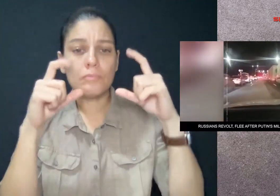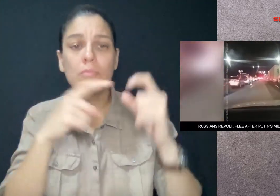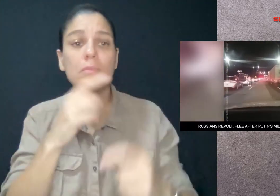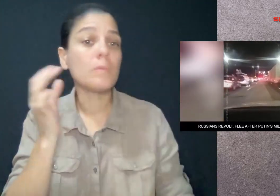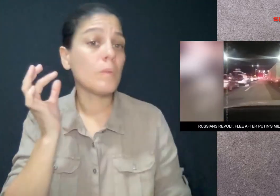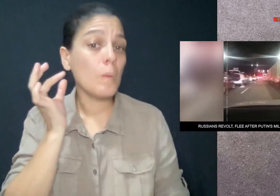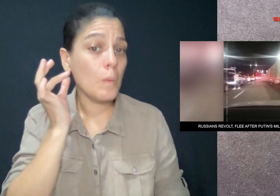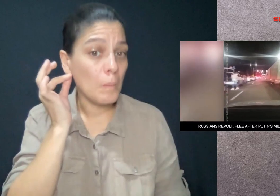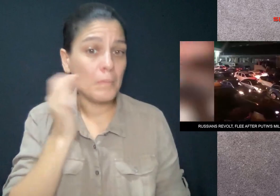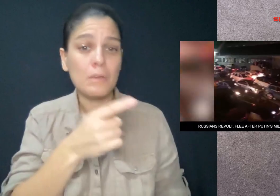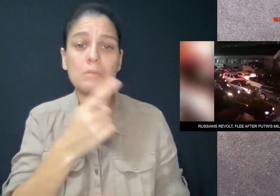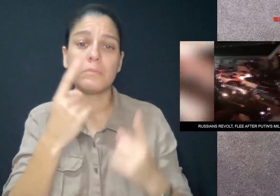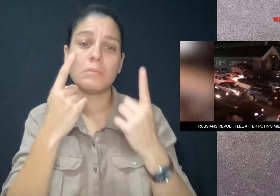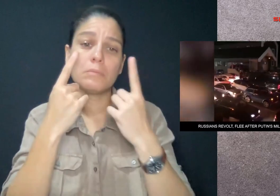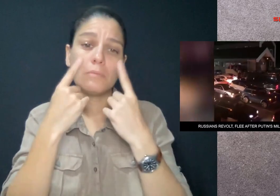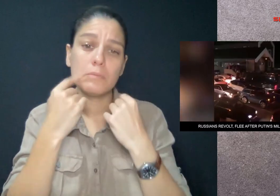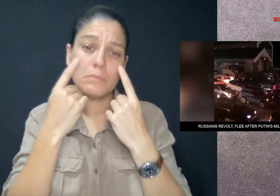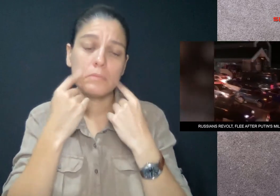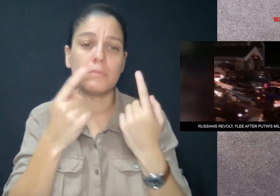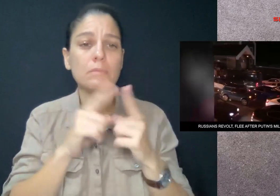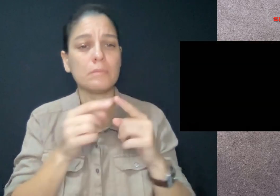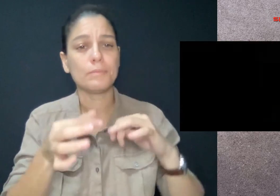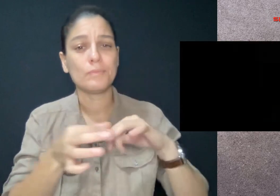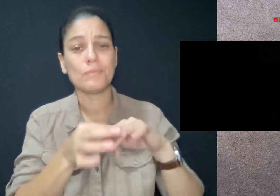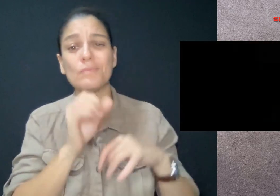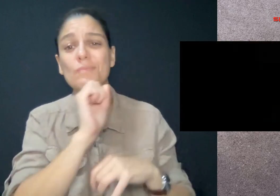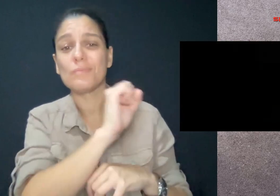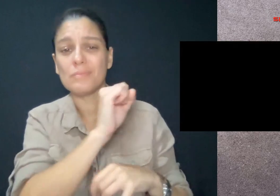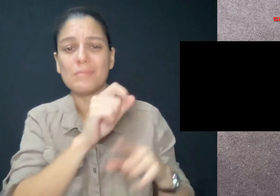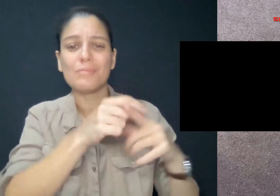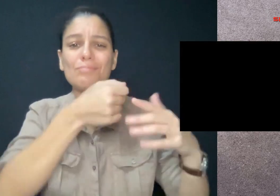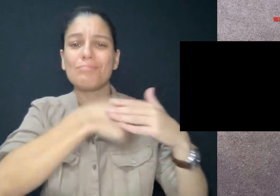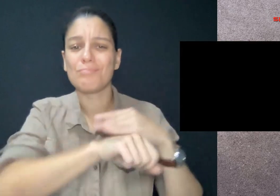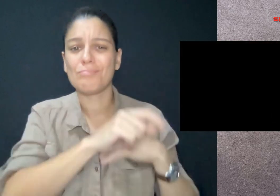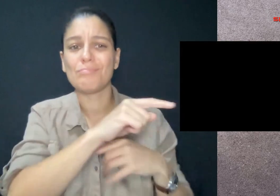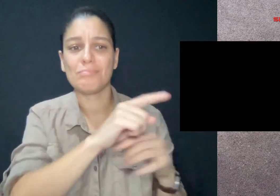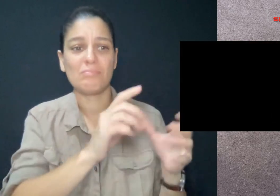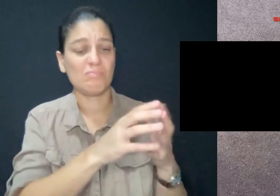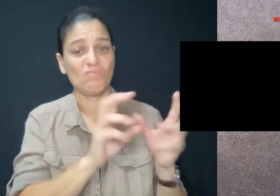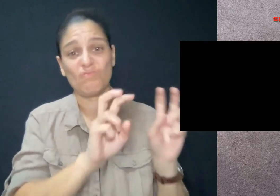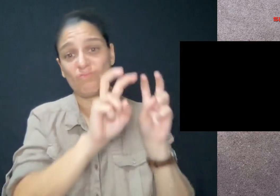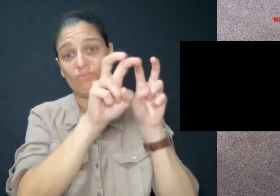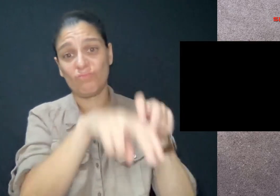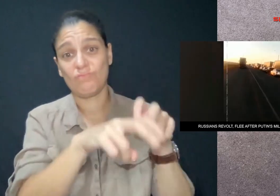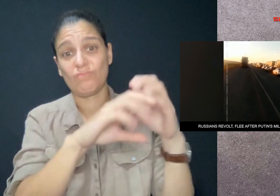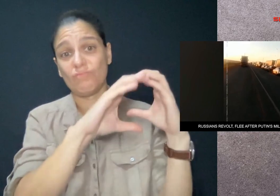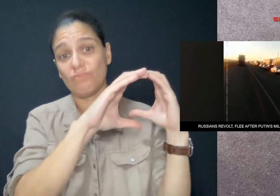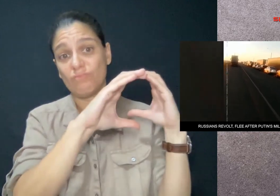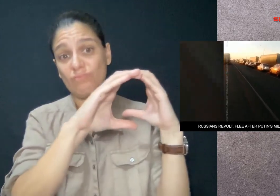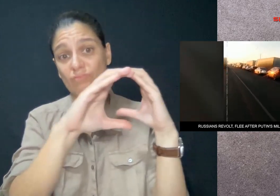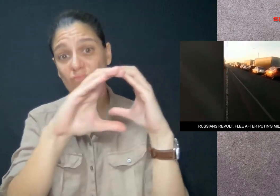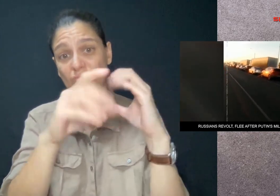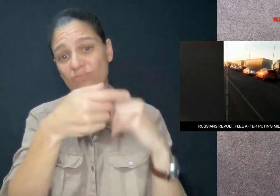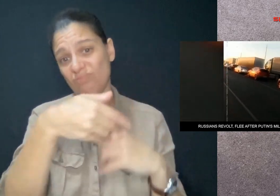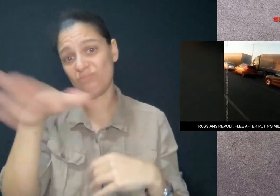There are many images of women crying as their husbands and sons are bussed away to fight in the war.